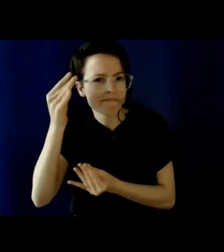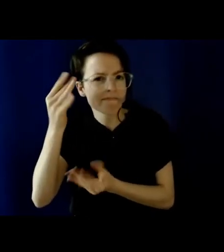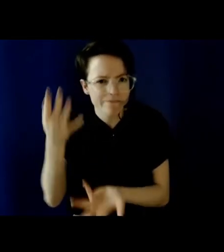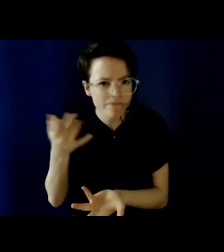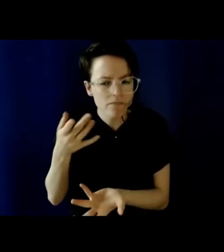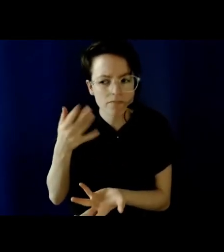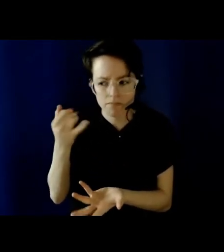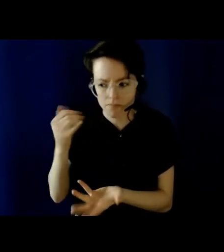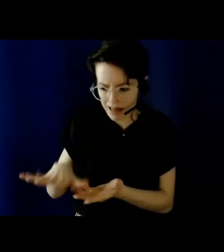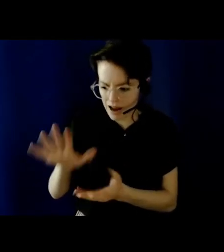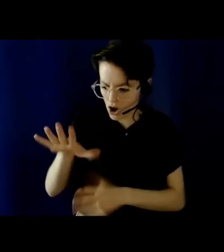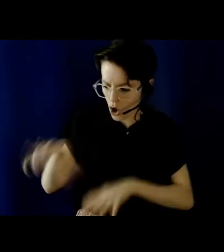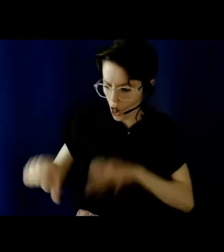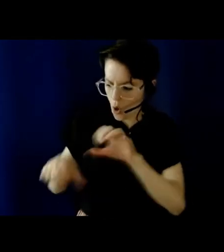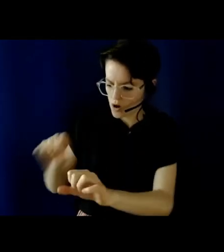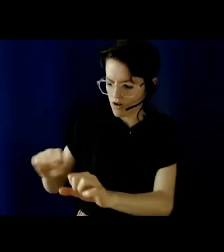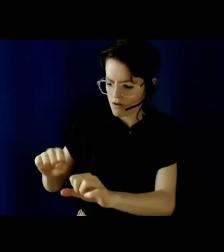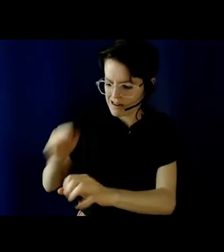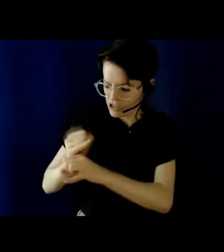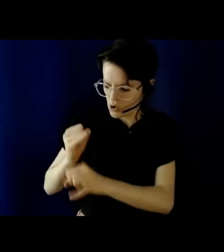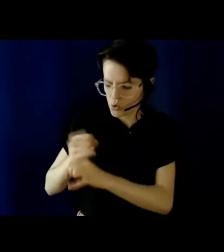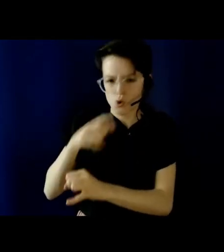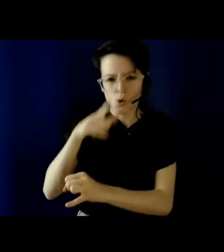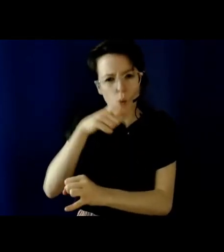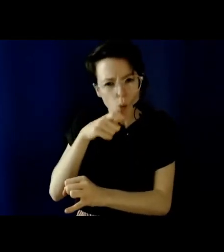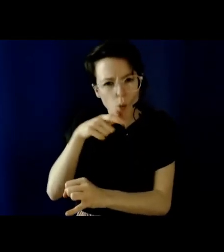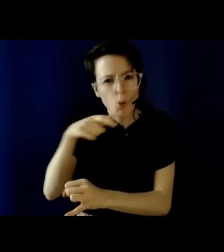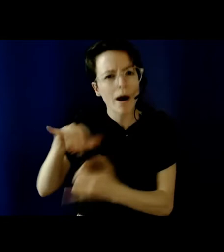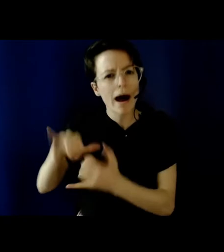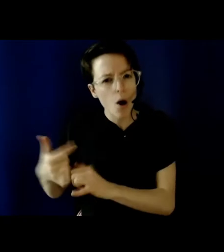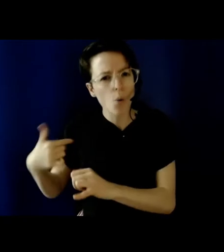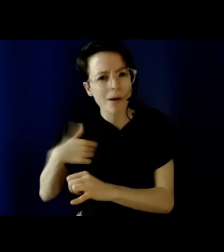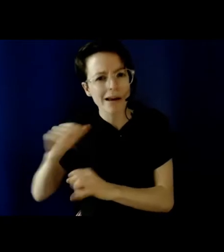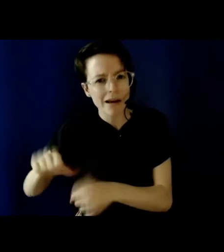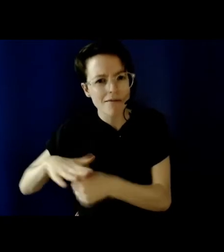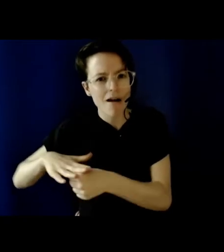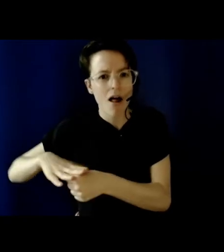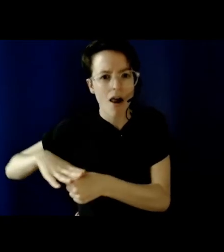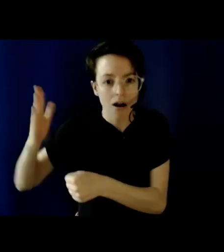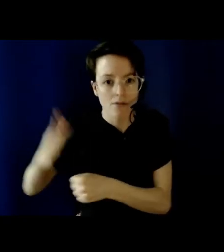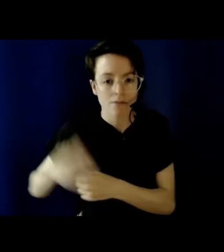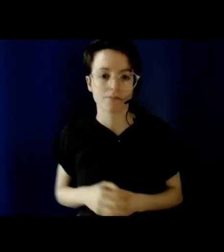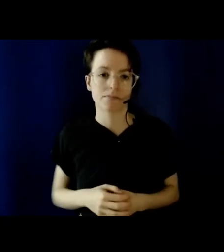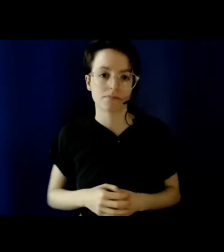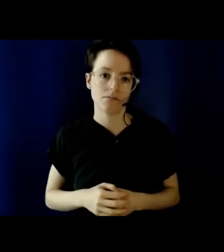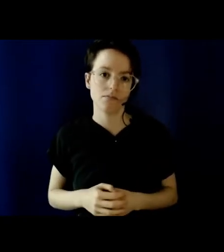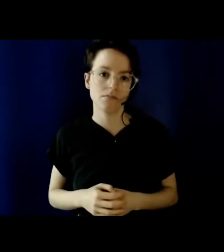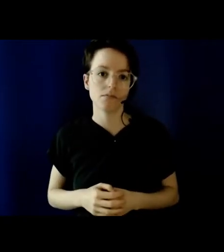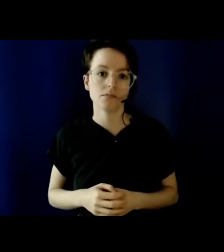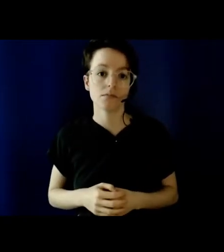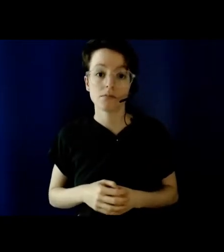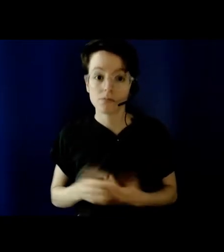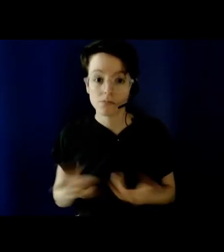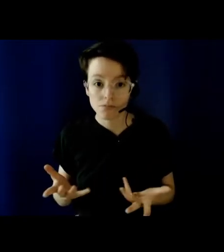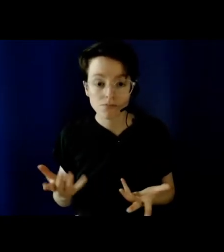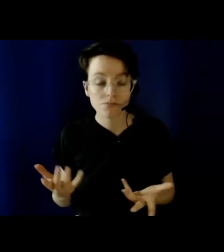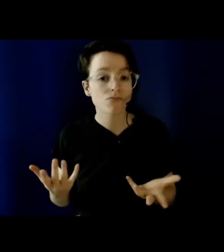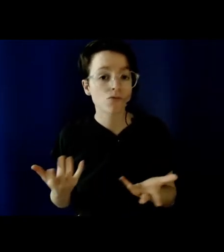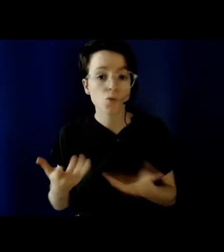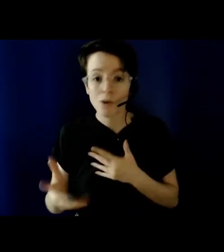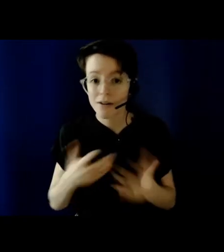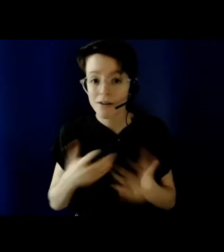During our time together today, we want to invite you to do whatever lets you attend to your body-mind's needs and be as present as possible.